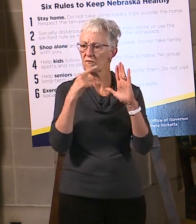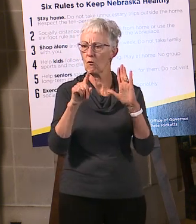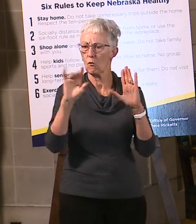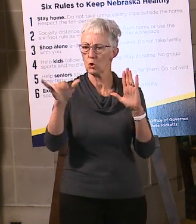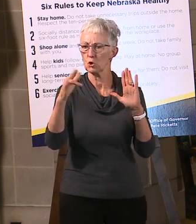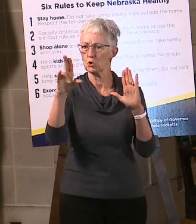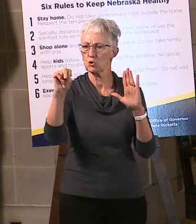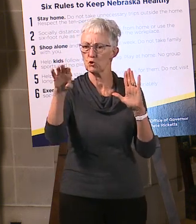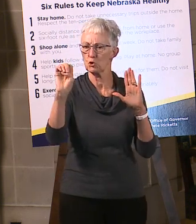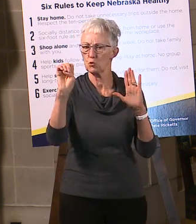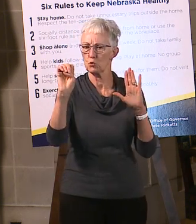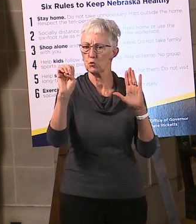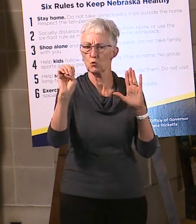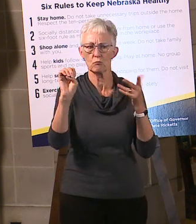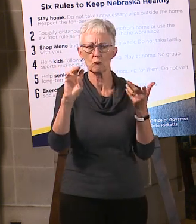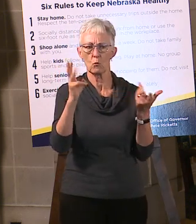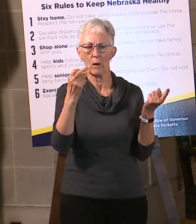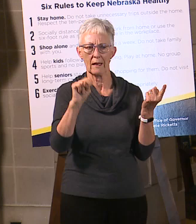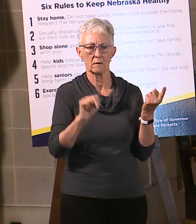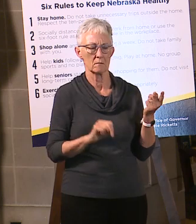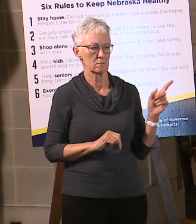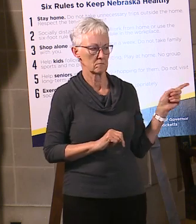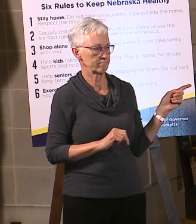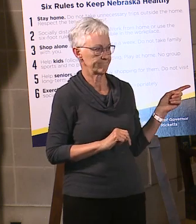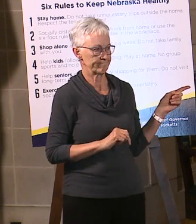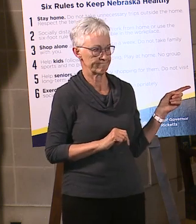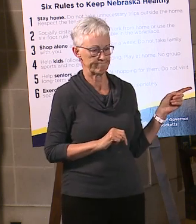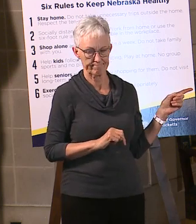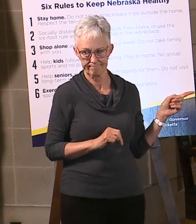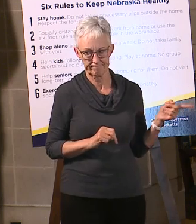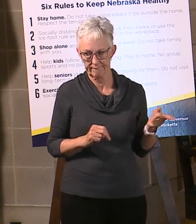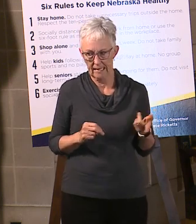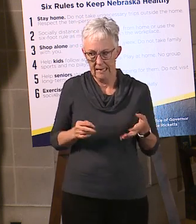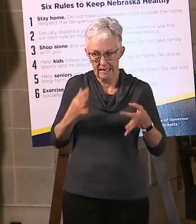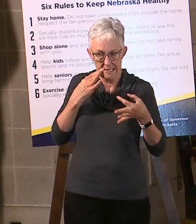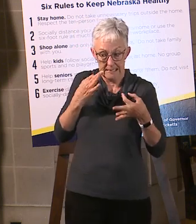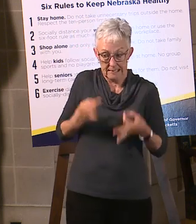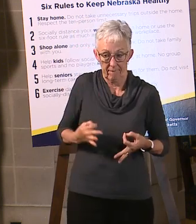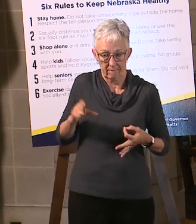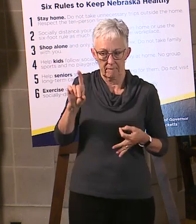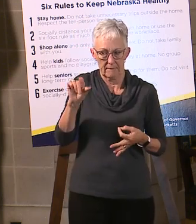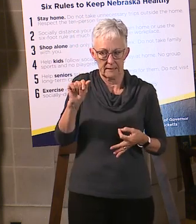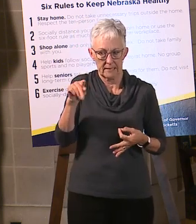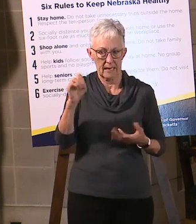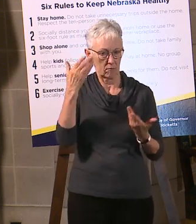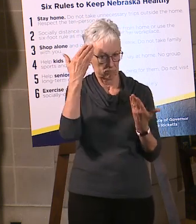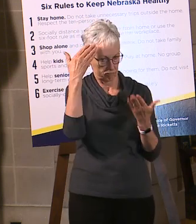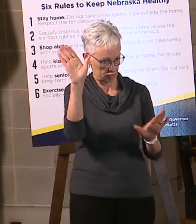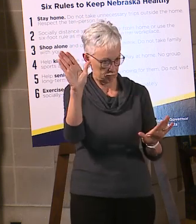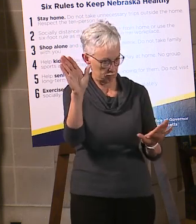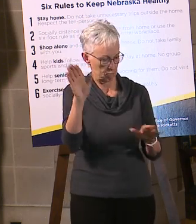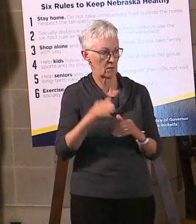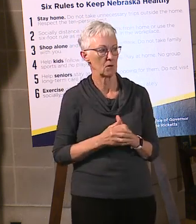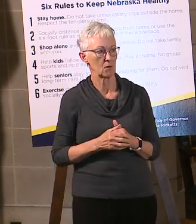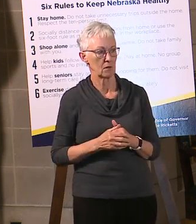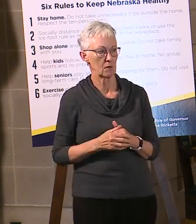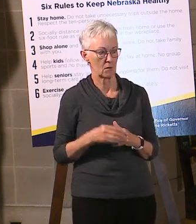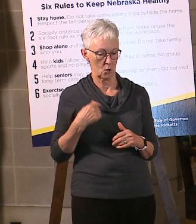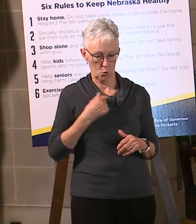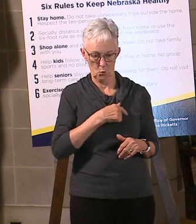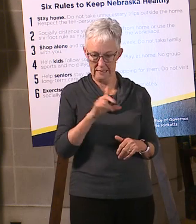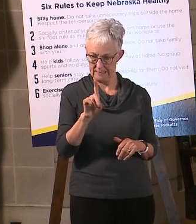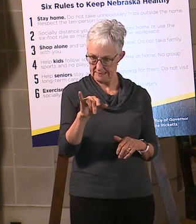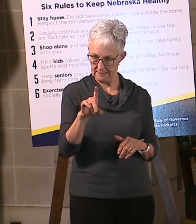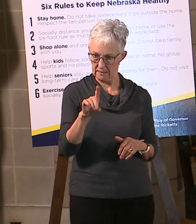just stay tuned, Melanie. We don't have a date that we're ready to talk about that. Again, remember what I said is, we put these, we started loosening restrictions May